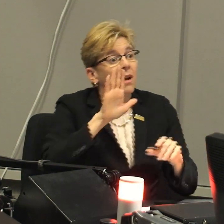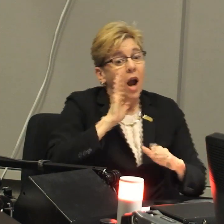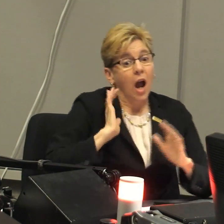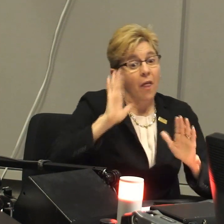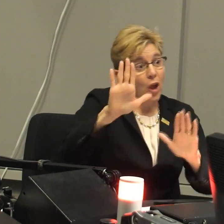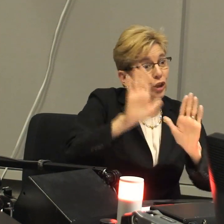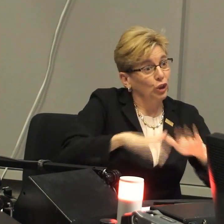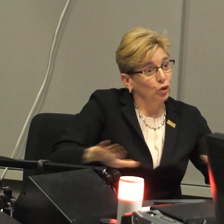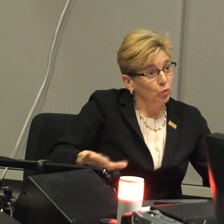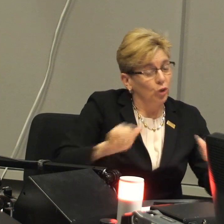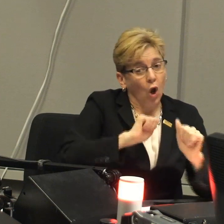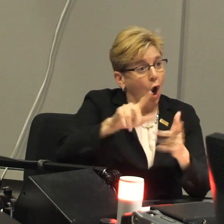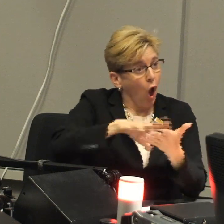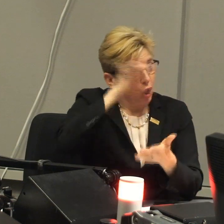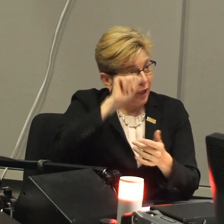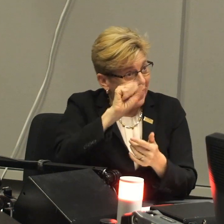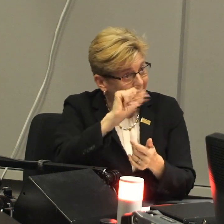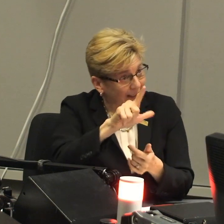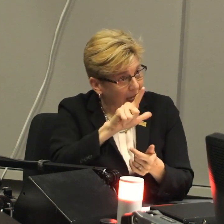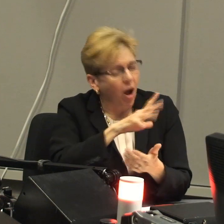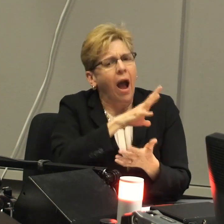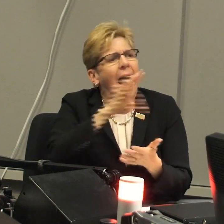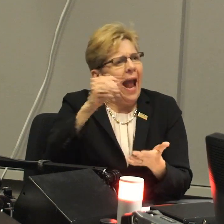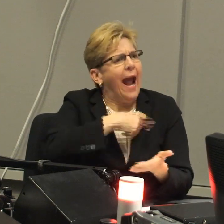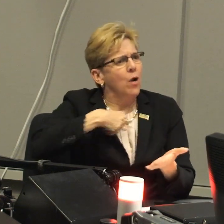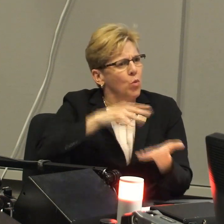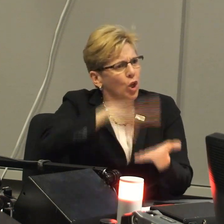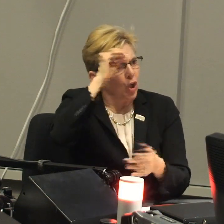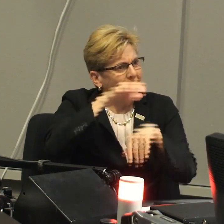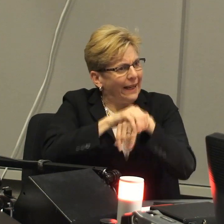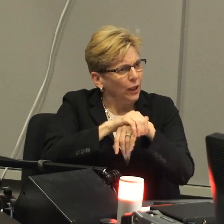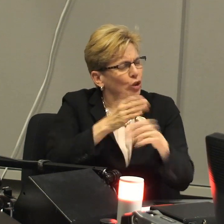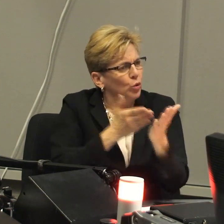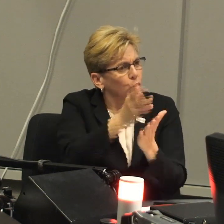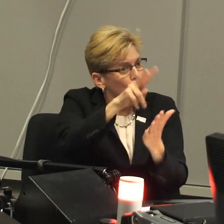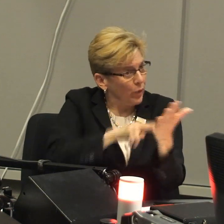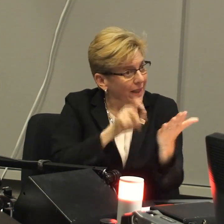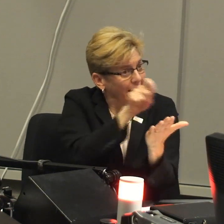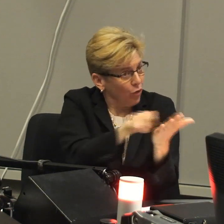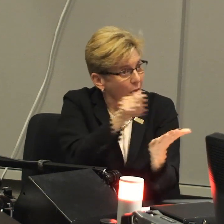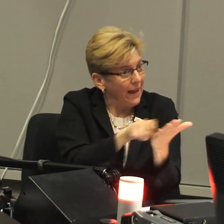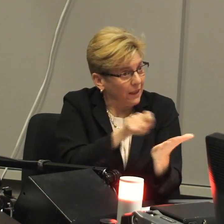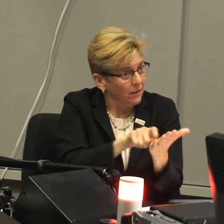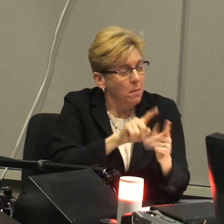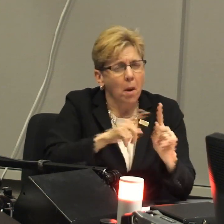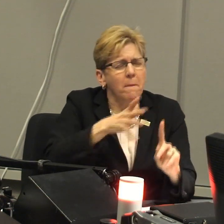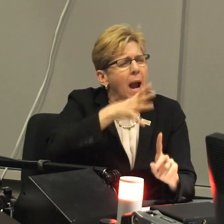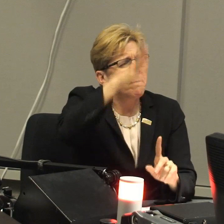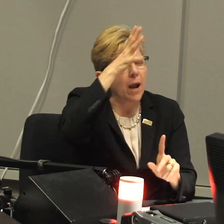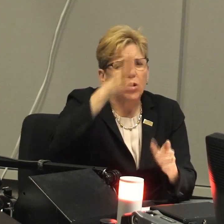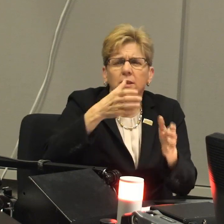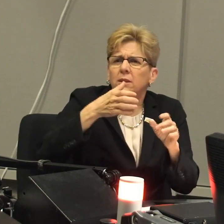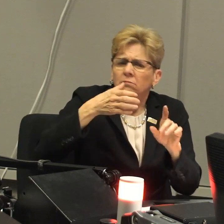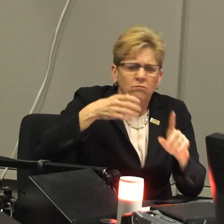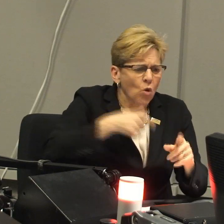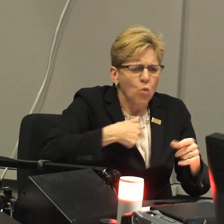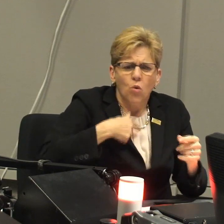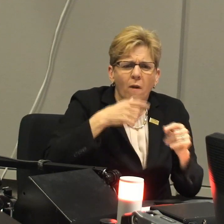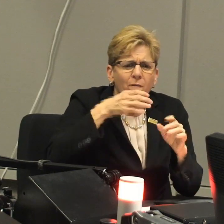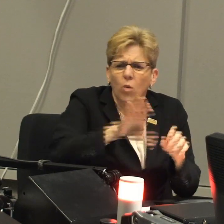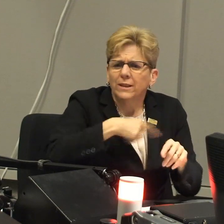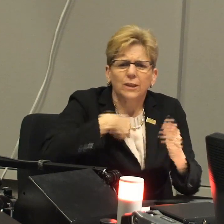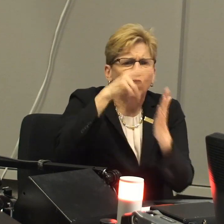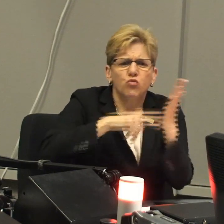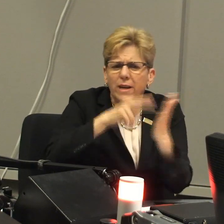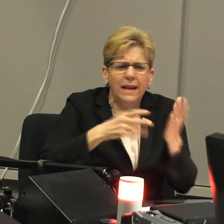languages. And their children, all of us learned ASL, and we also learned English through its written form and through reading.